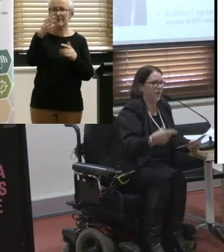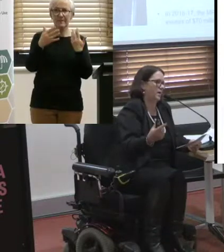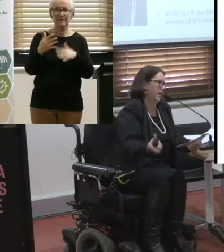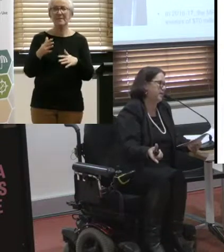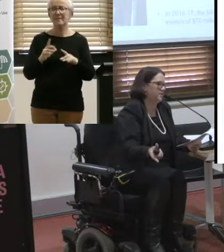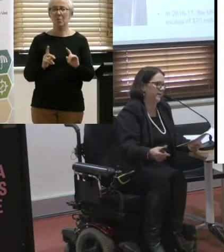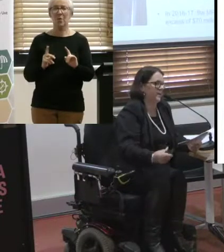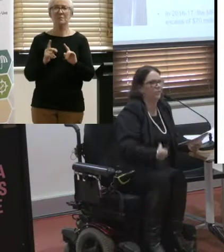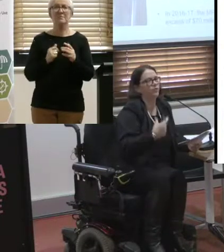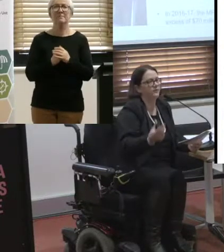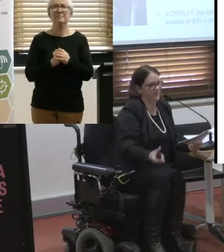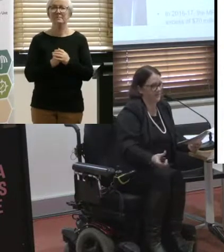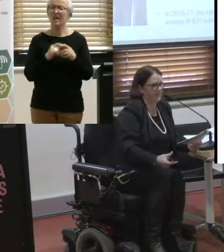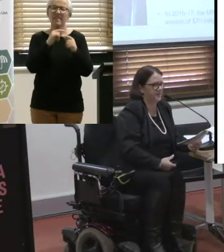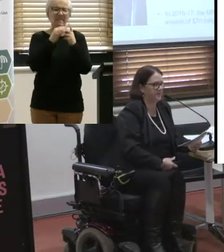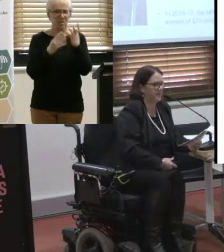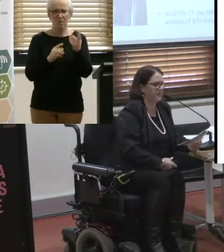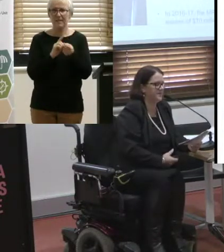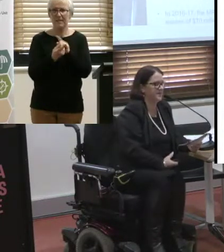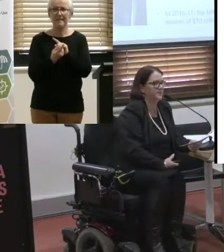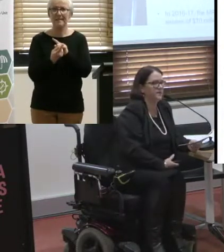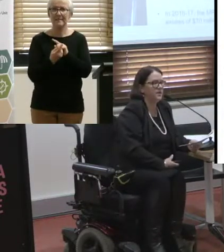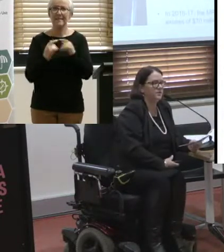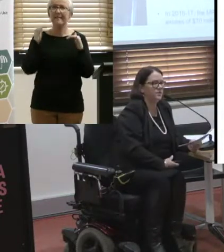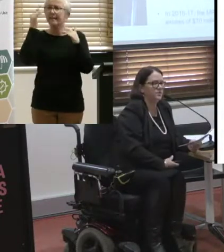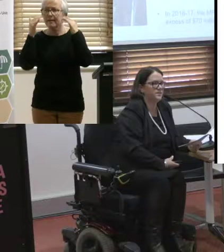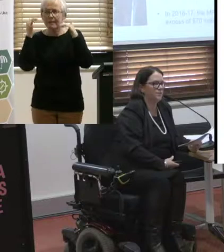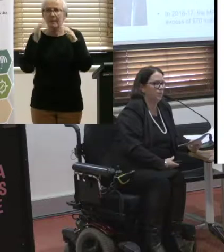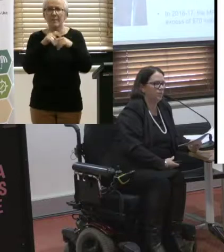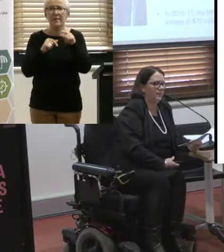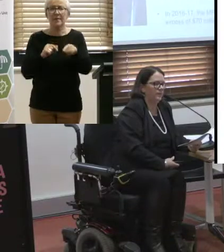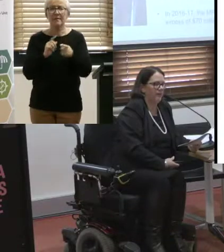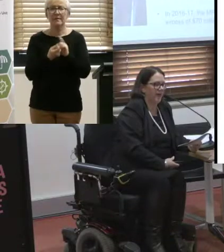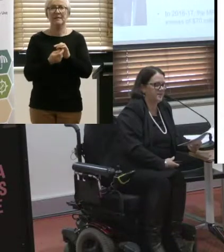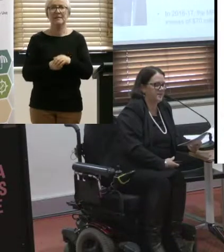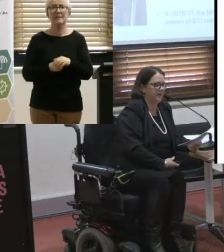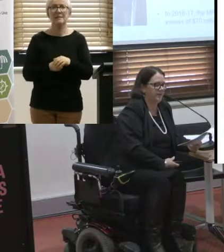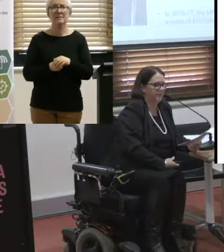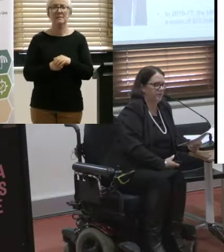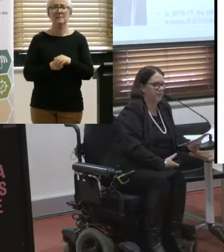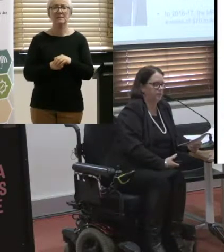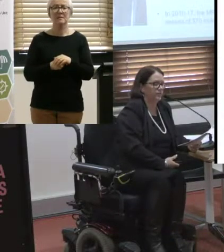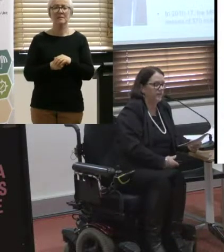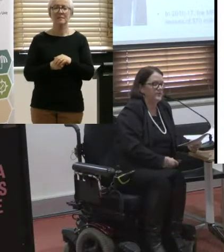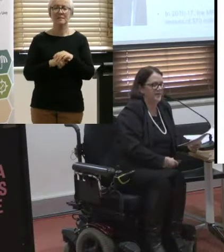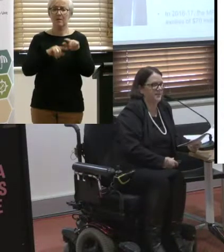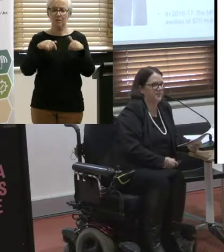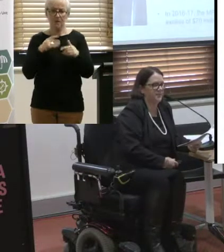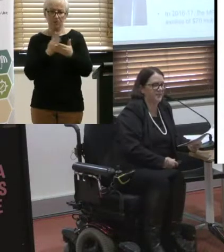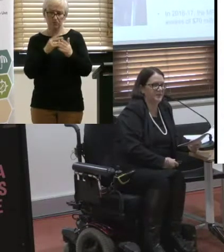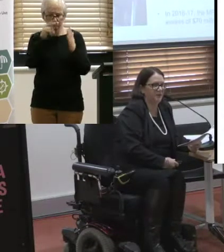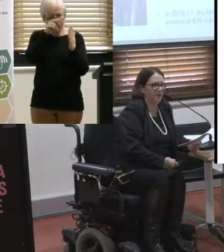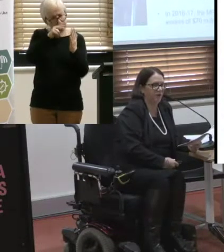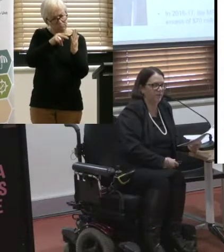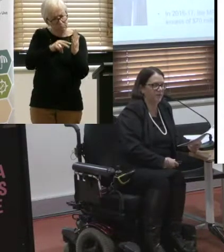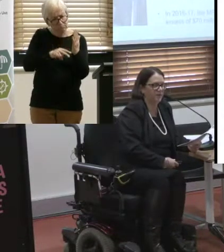cap or how much of a cap? All of those things have been considered. Because when we look at the real data for